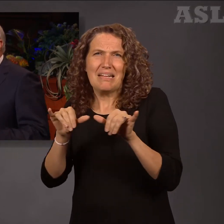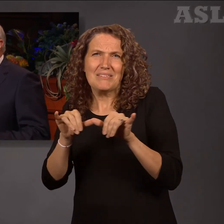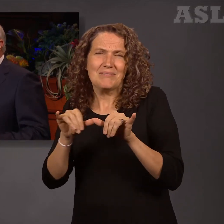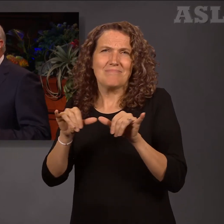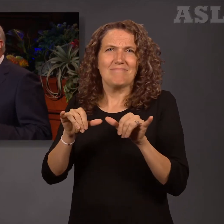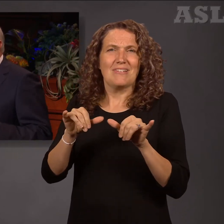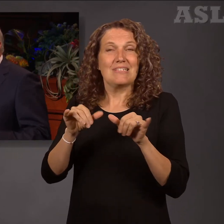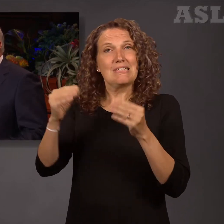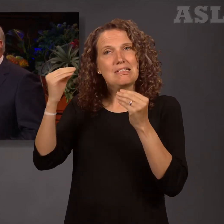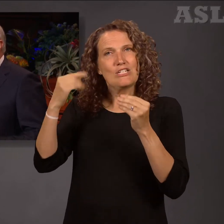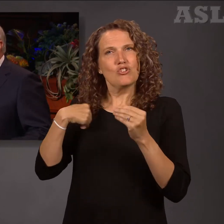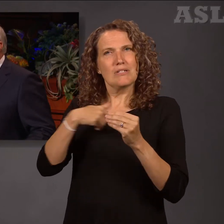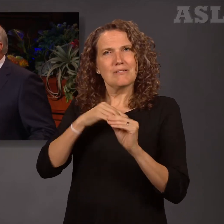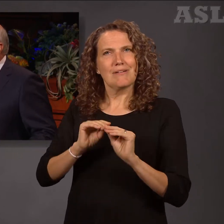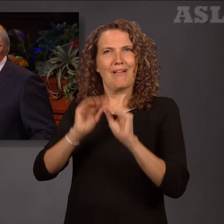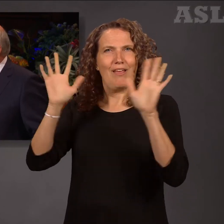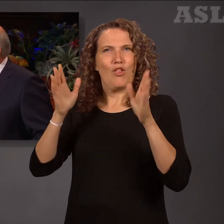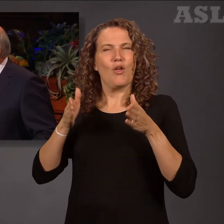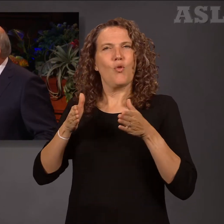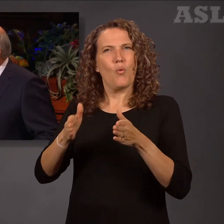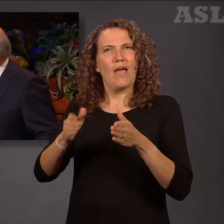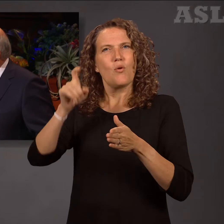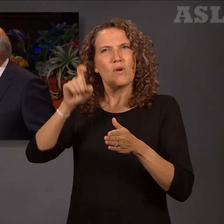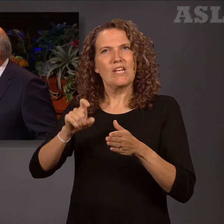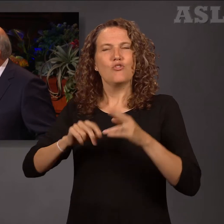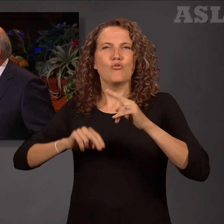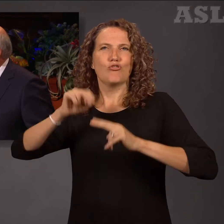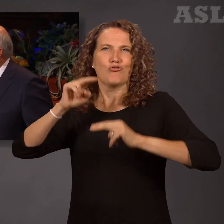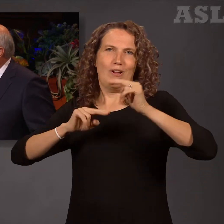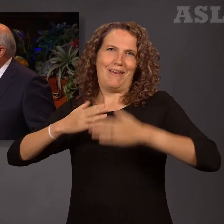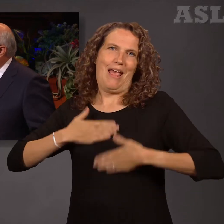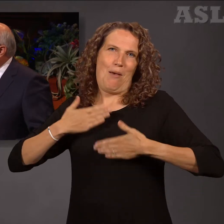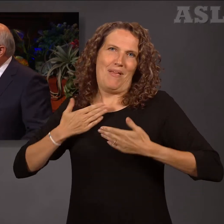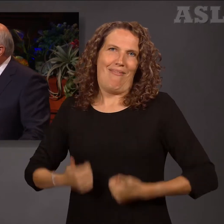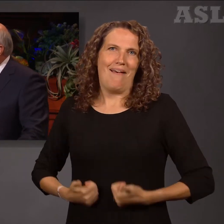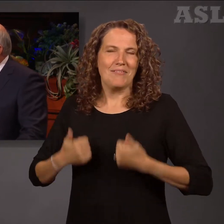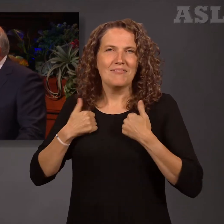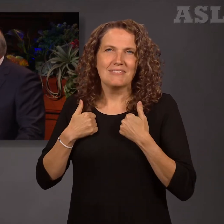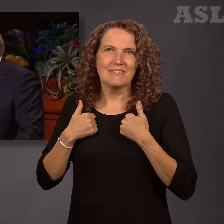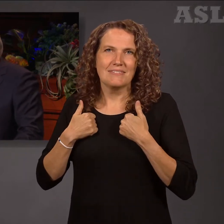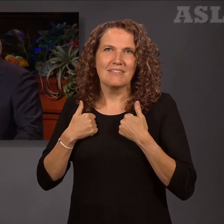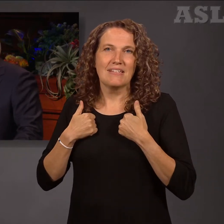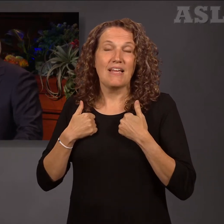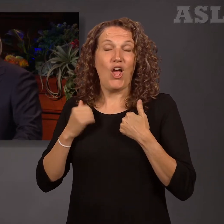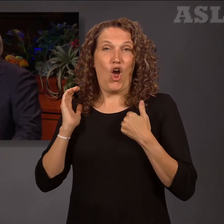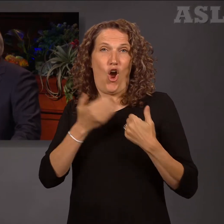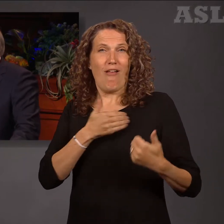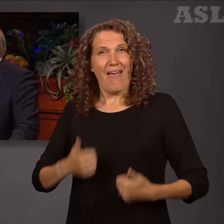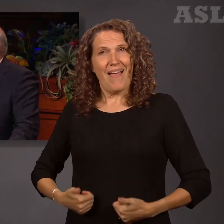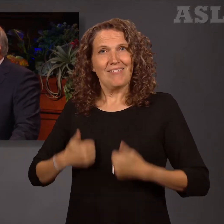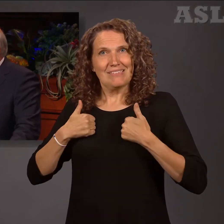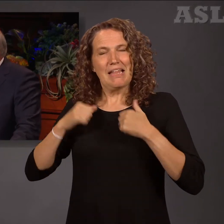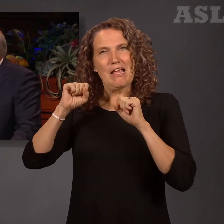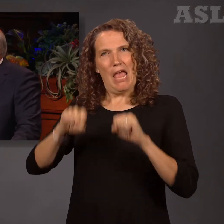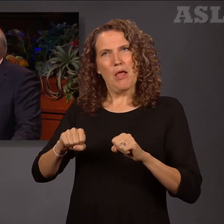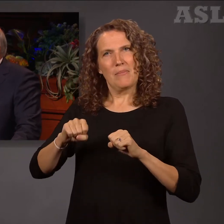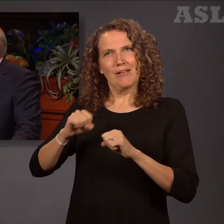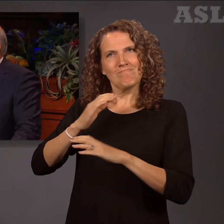us clearly how to construct happy lives—lives that are resistant to sin, resistant to temptation,